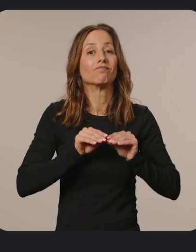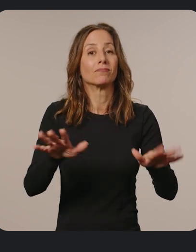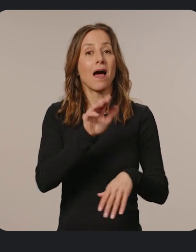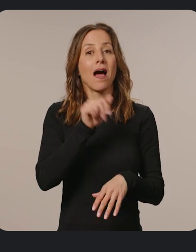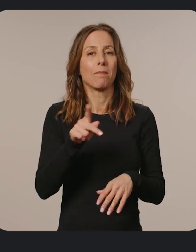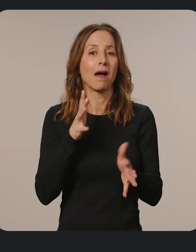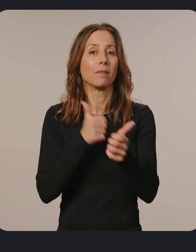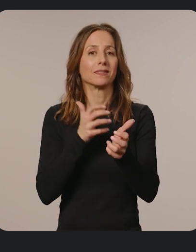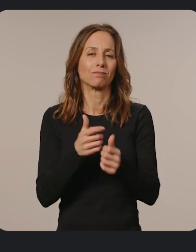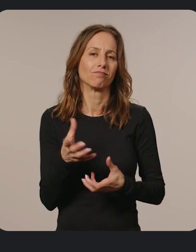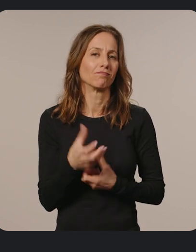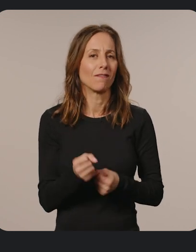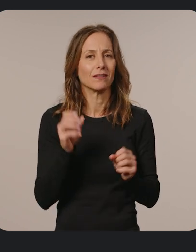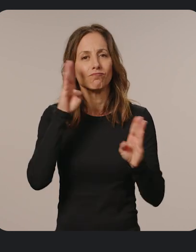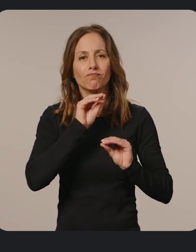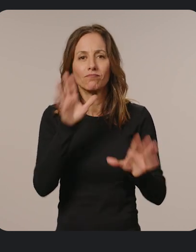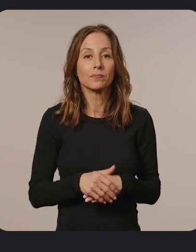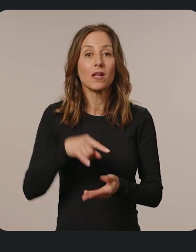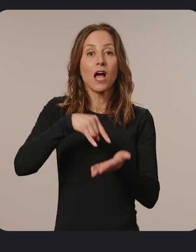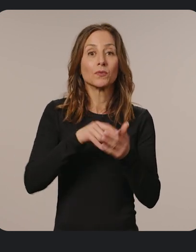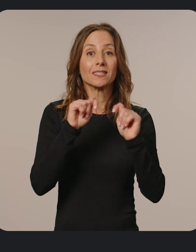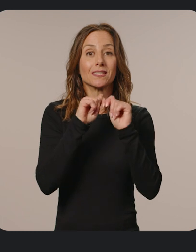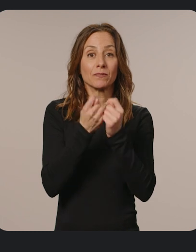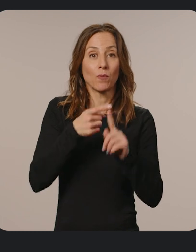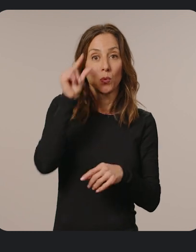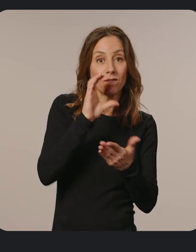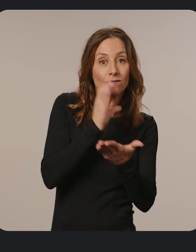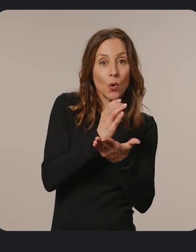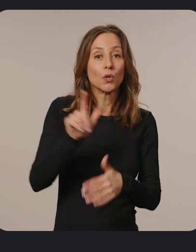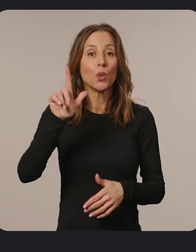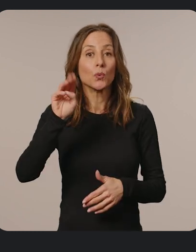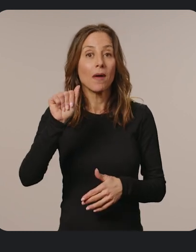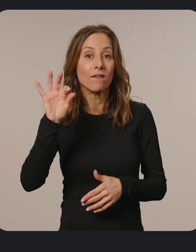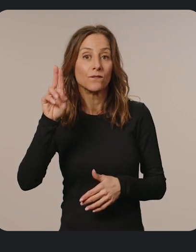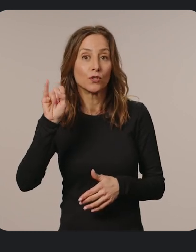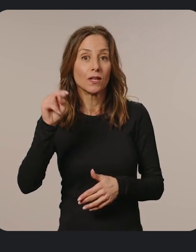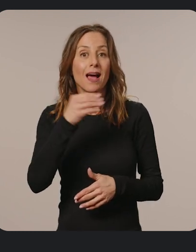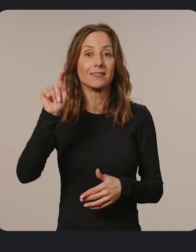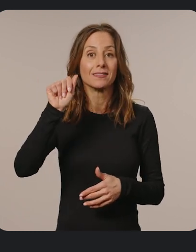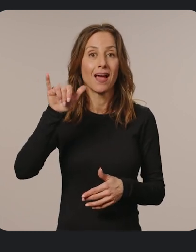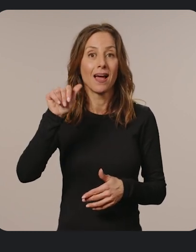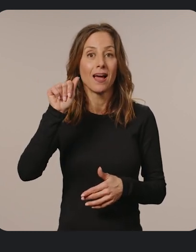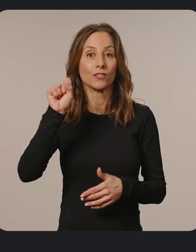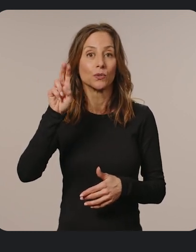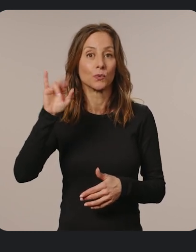with confidence. Android dev teams from Google Photos, LumaFusion, and Taya Sui Sketches are giving